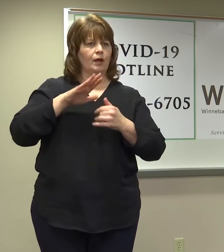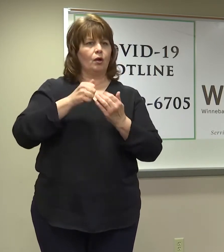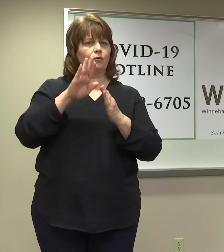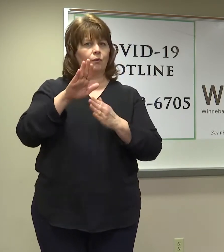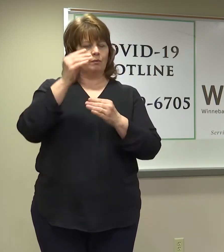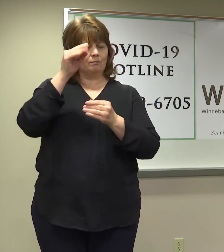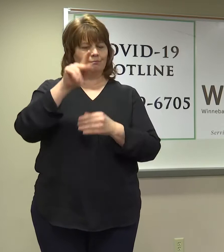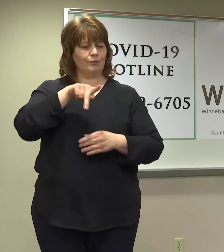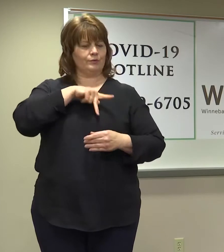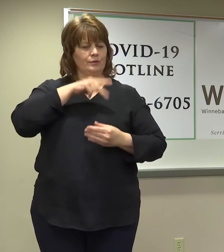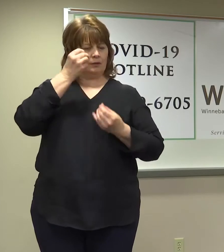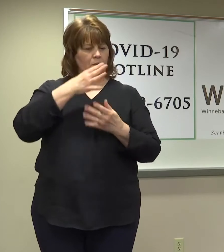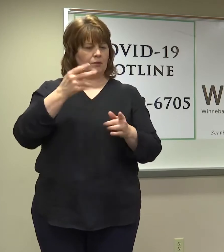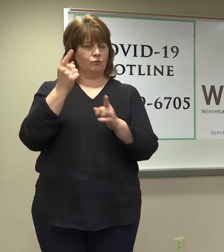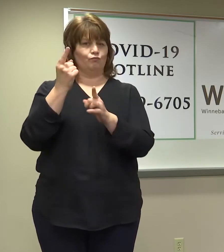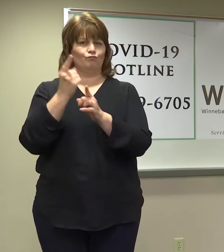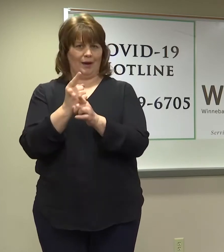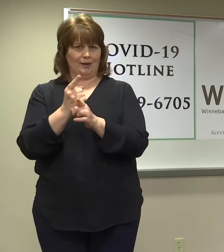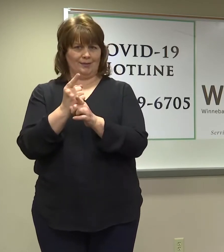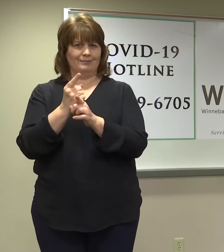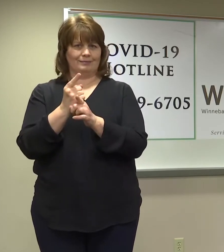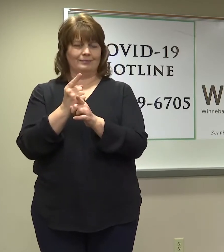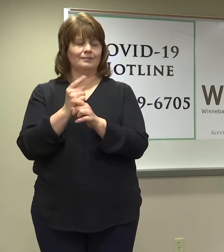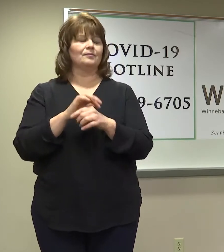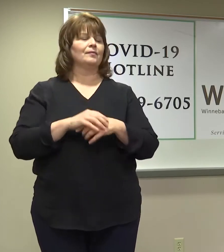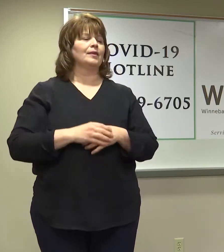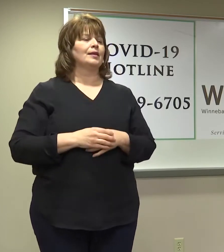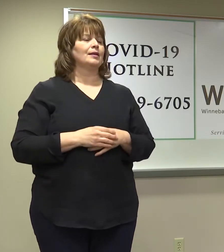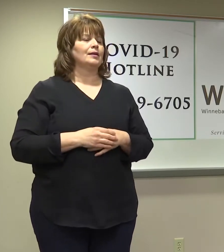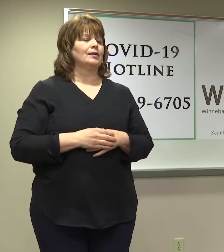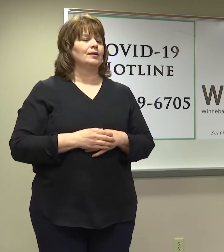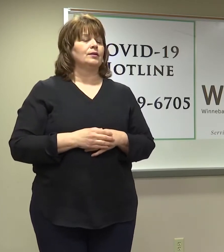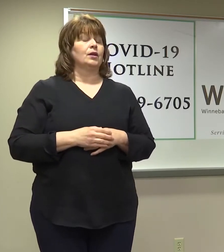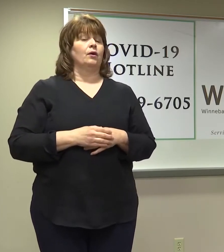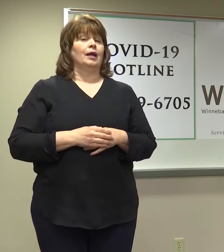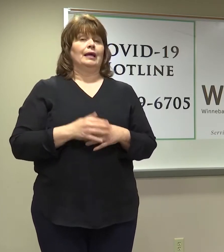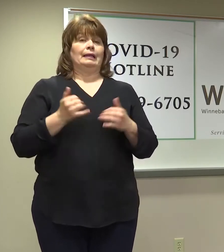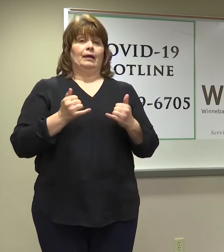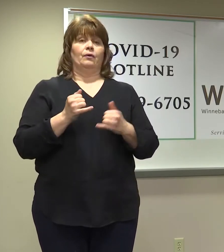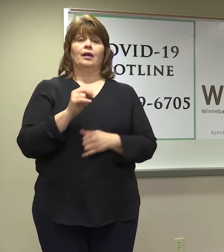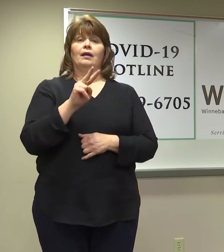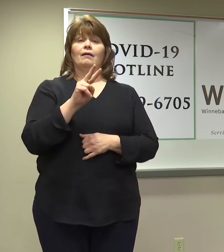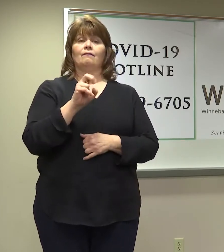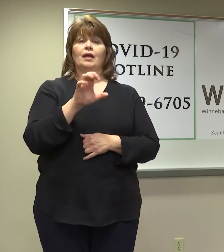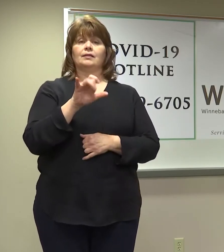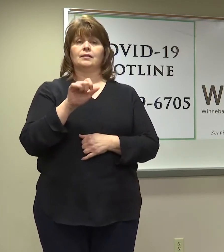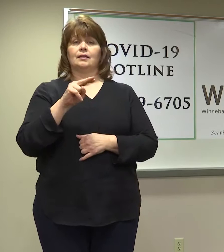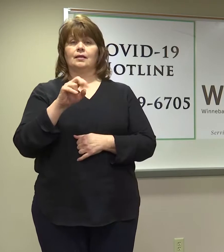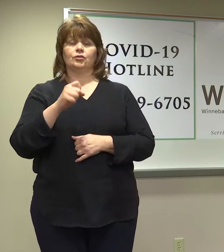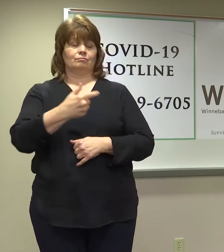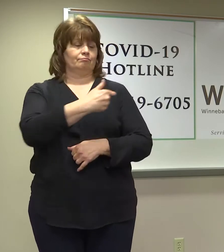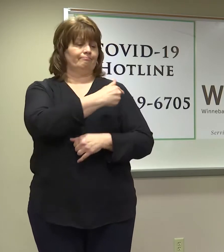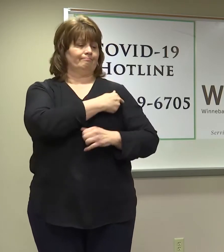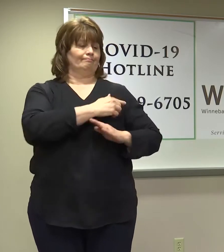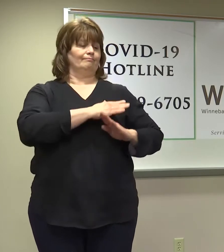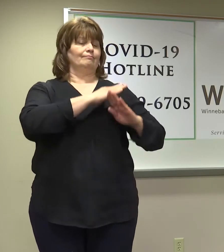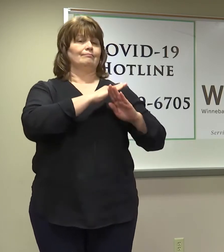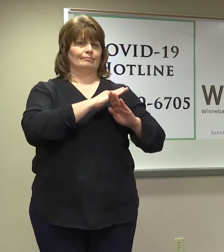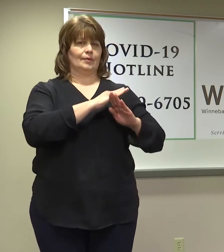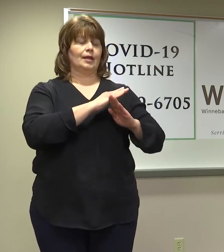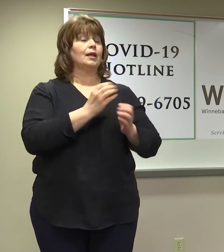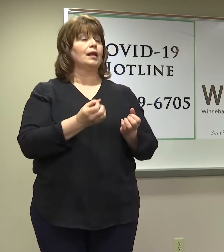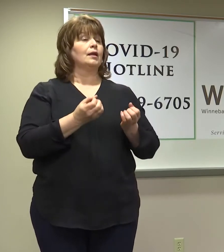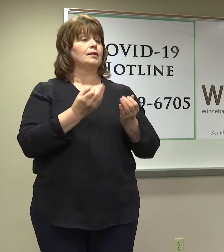So on the vaccination front, I think some of you probably went over the weekend and found out that on our website,